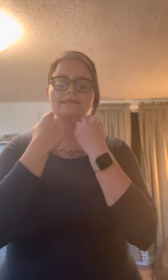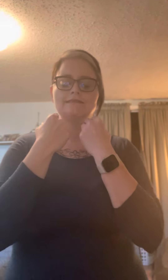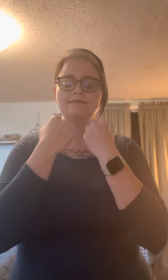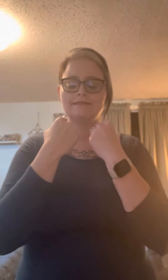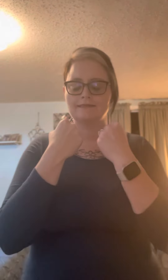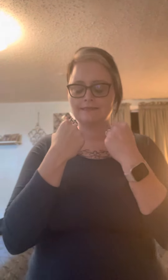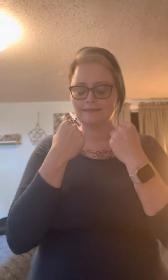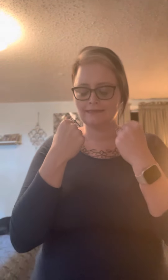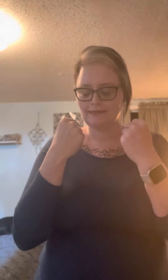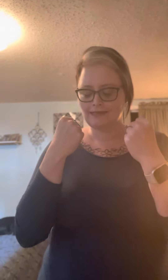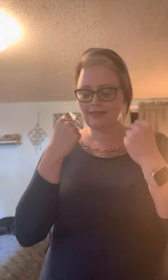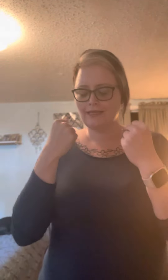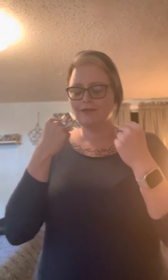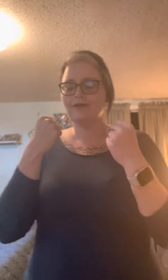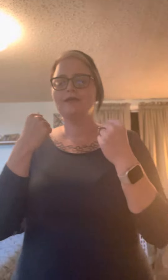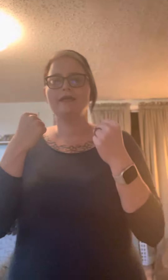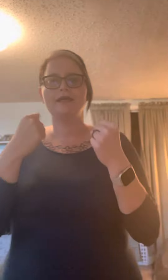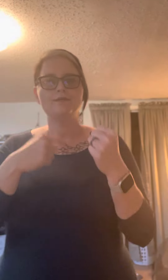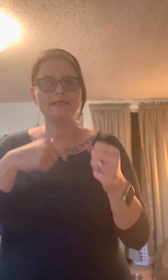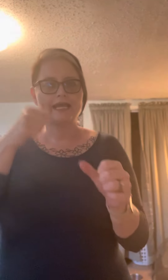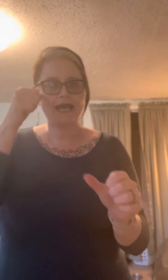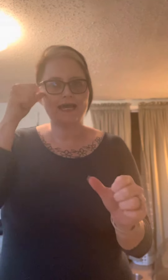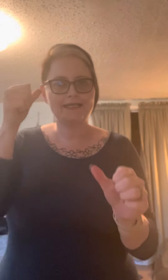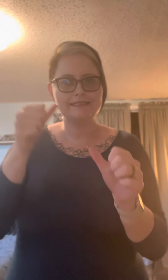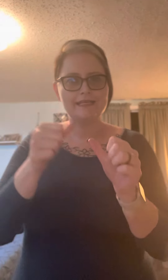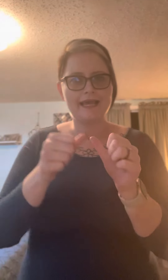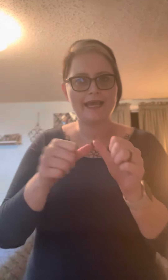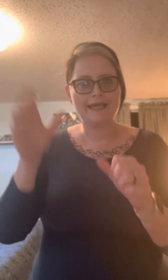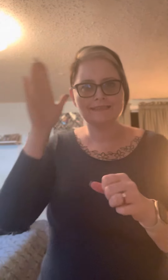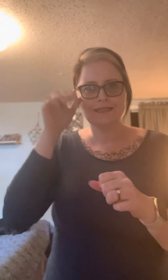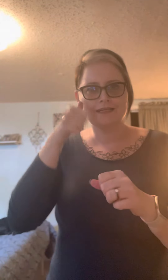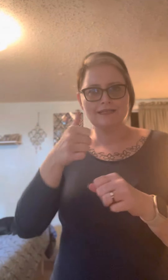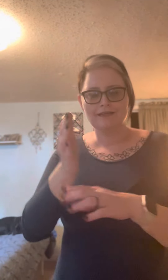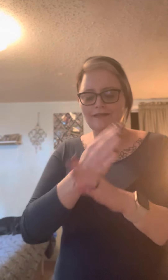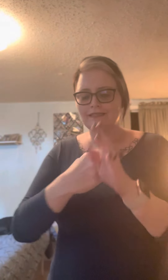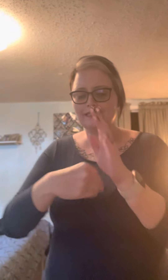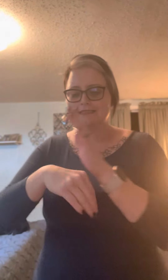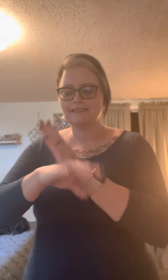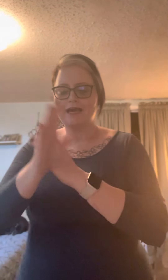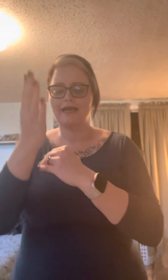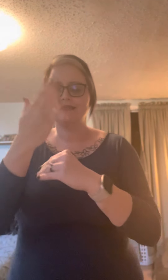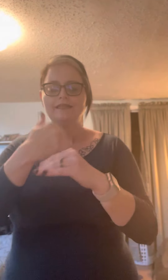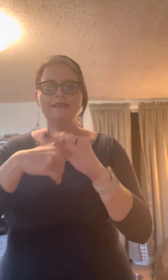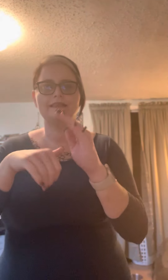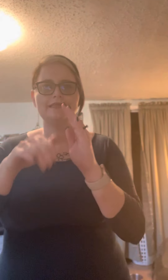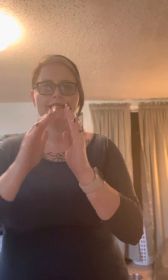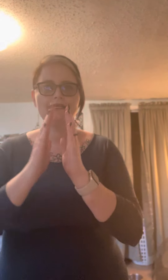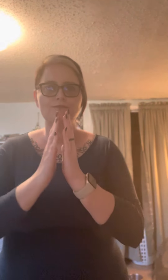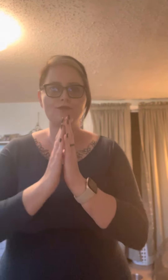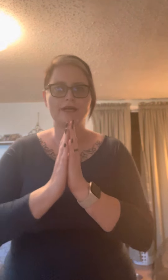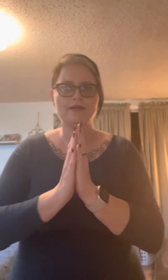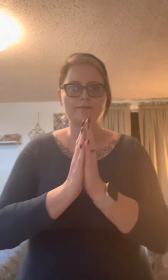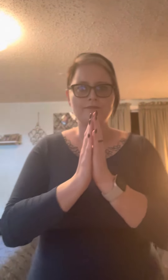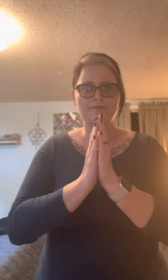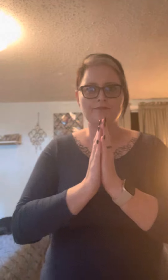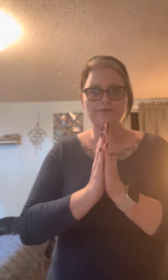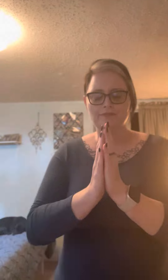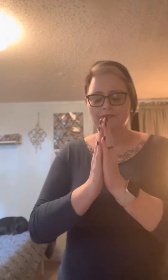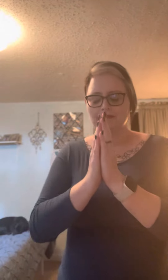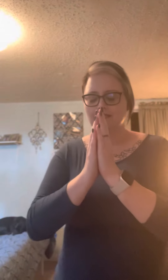I remember Daddy's hands folded silently in prayer And